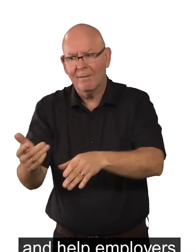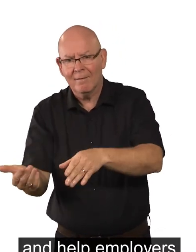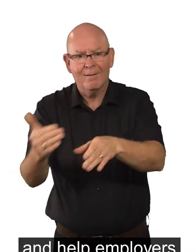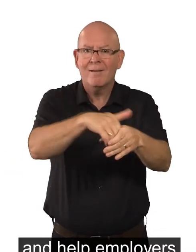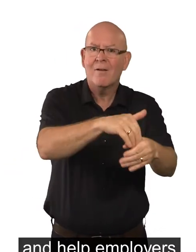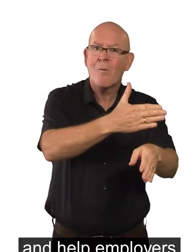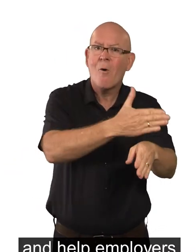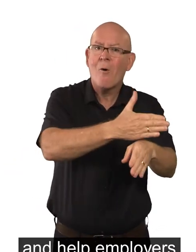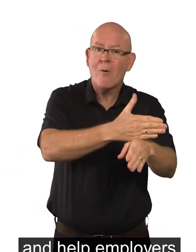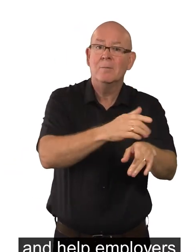more disabled people.